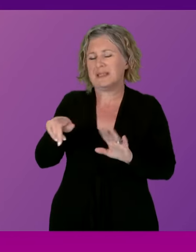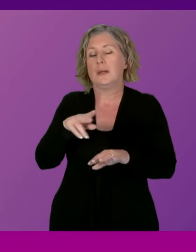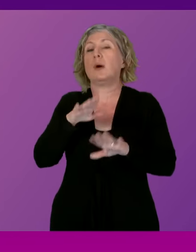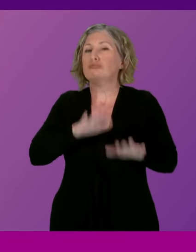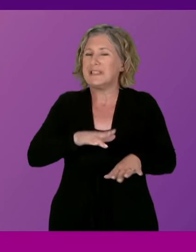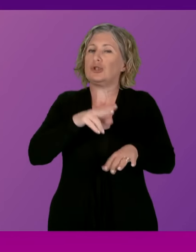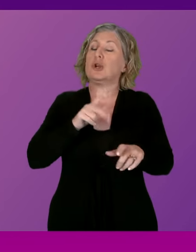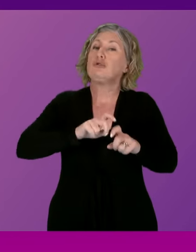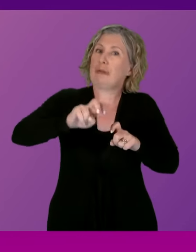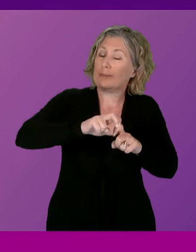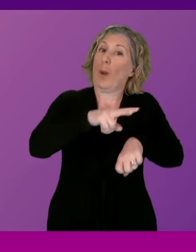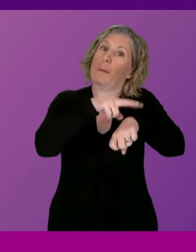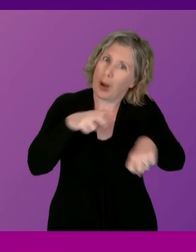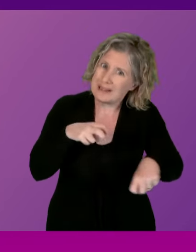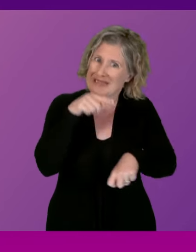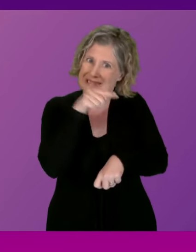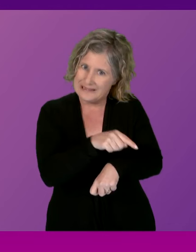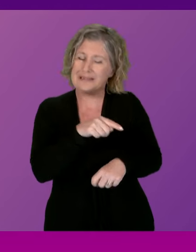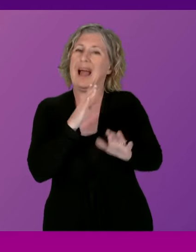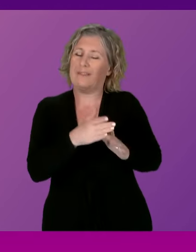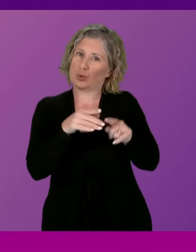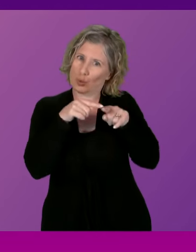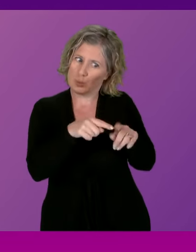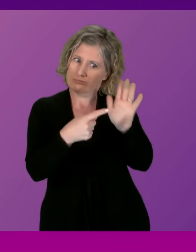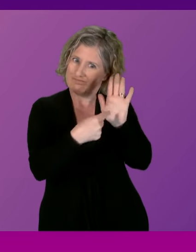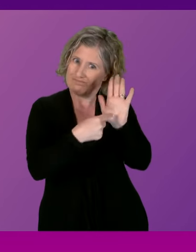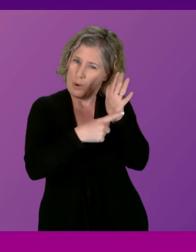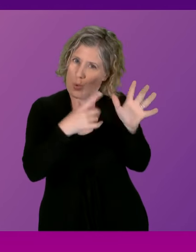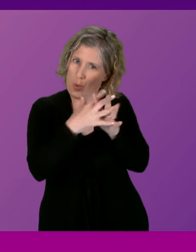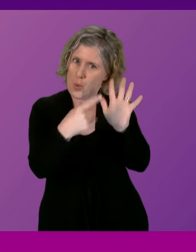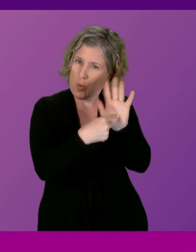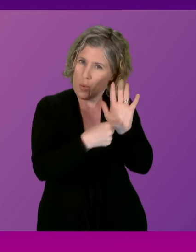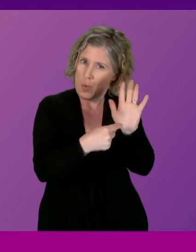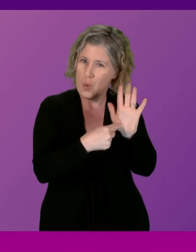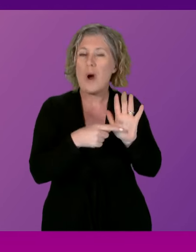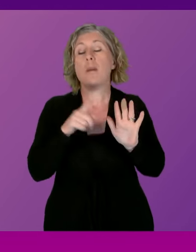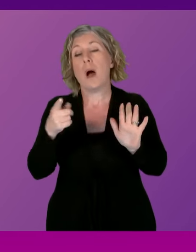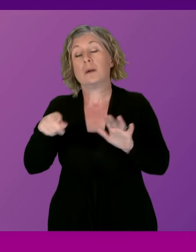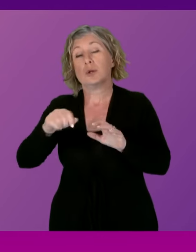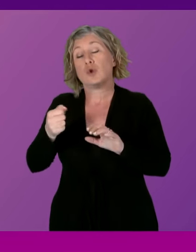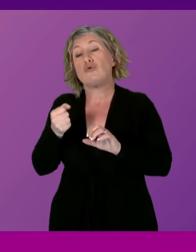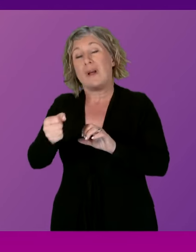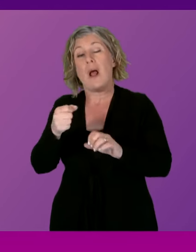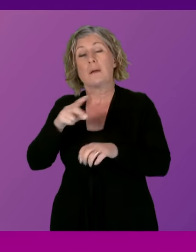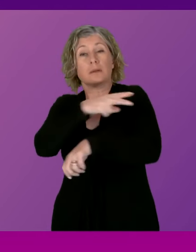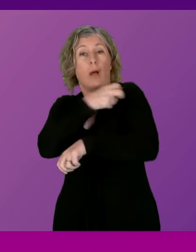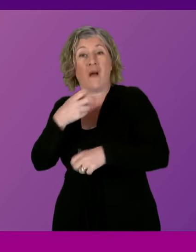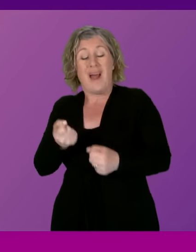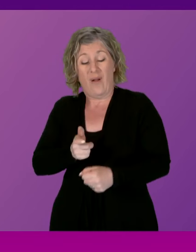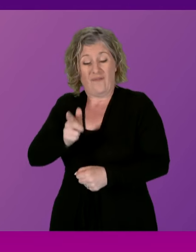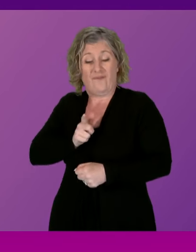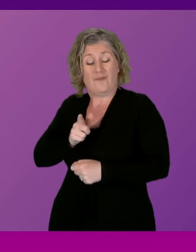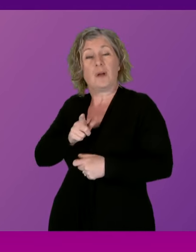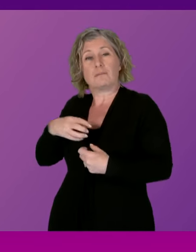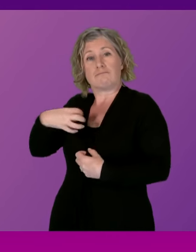Police. The expansion of body-worn camera provision for staff through the rollout of 900 new cameras across ScotRail